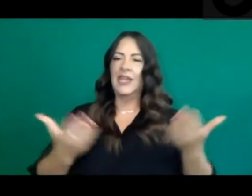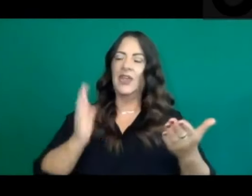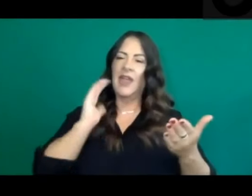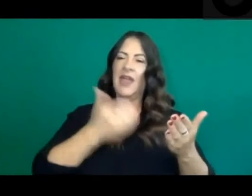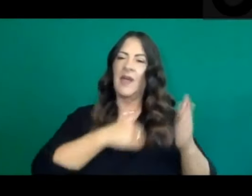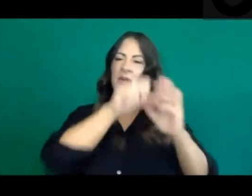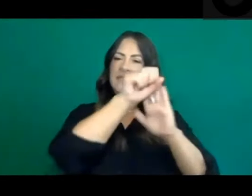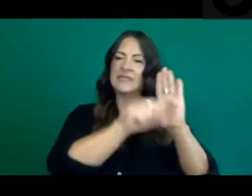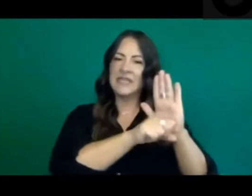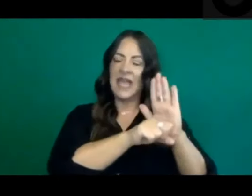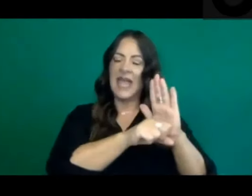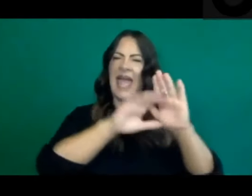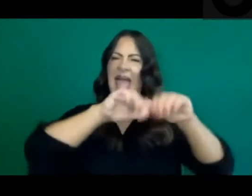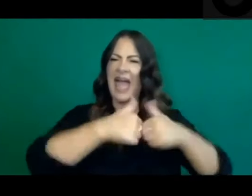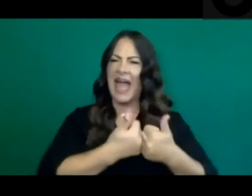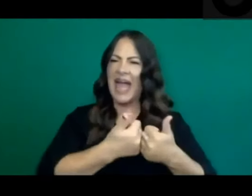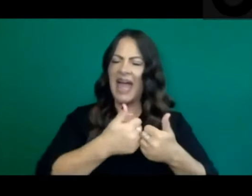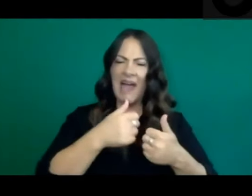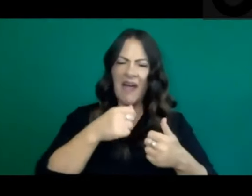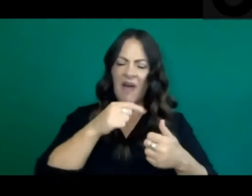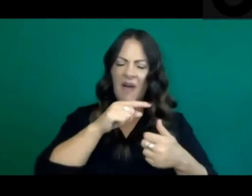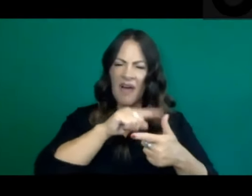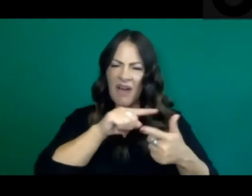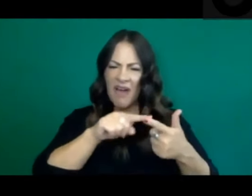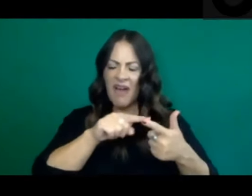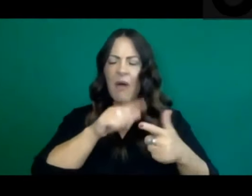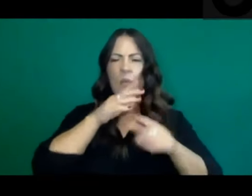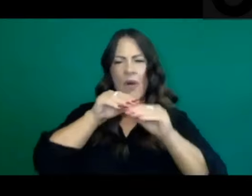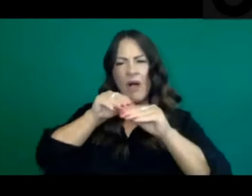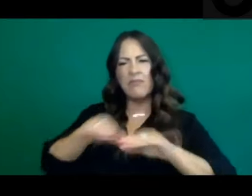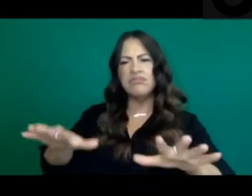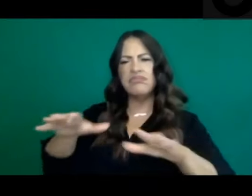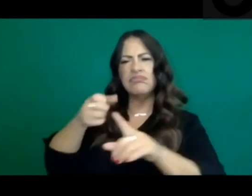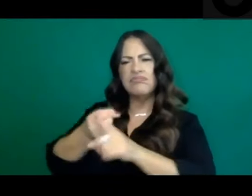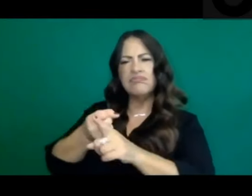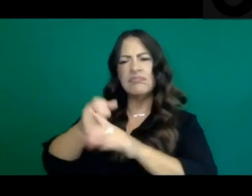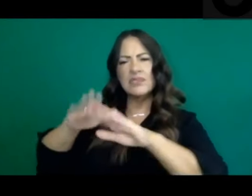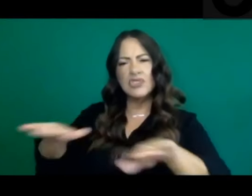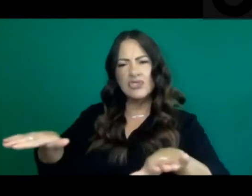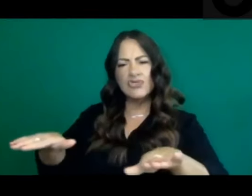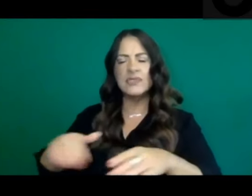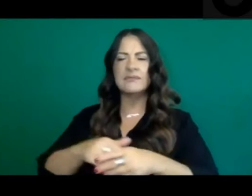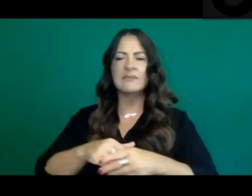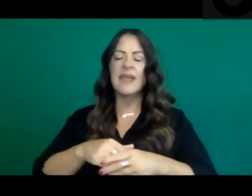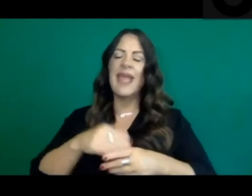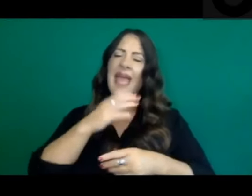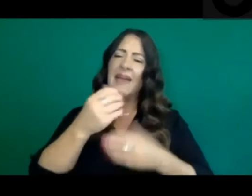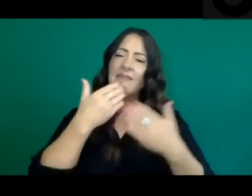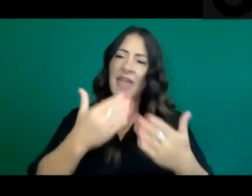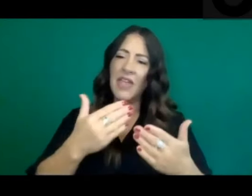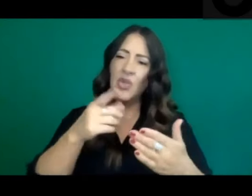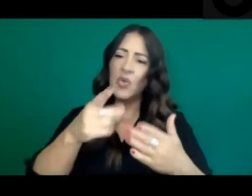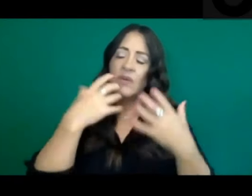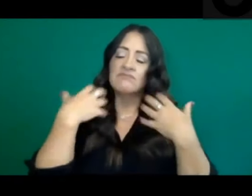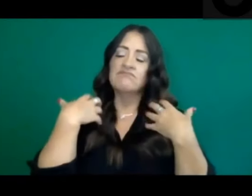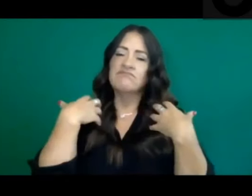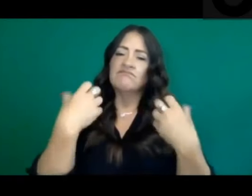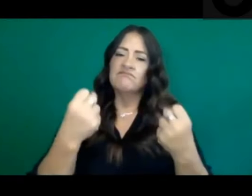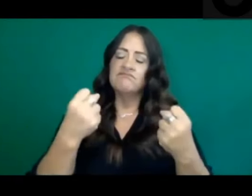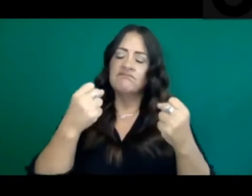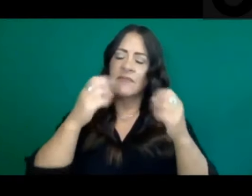impacted children and to really make a strong plug for focusing on your own health, that it's